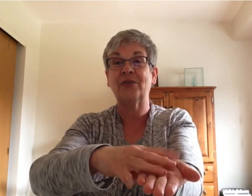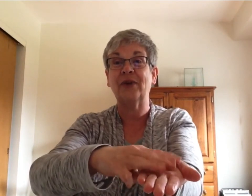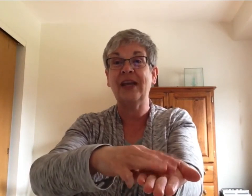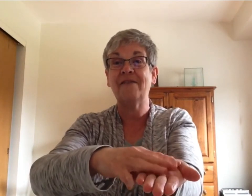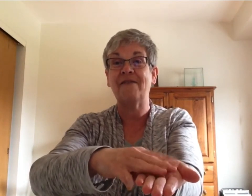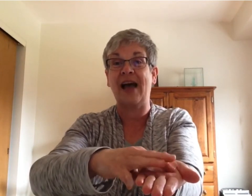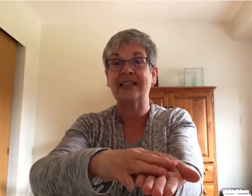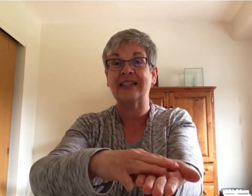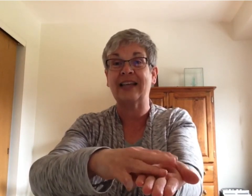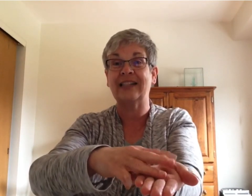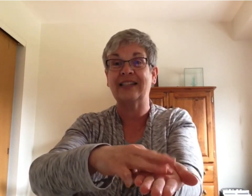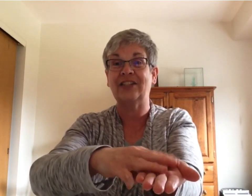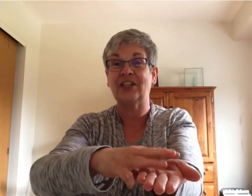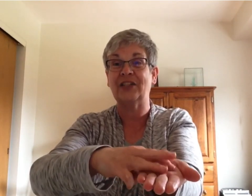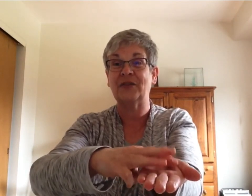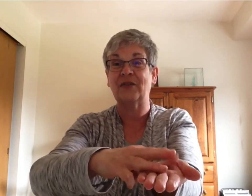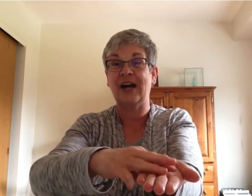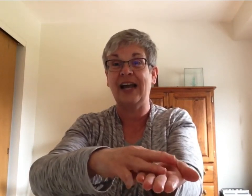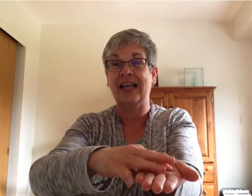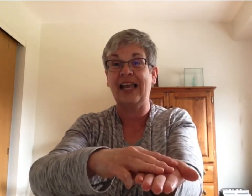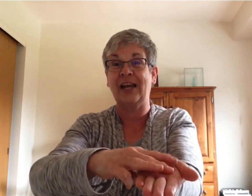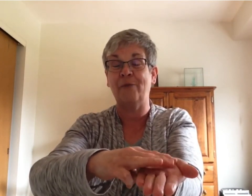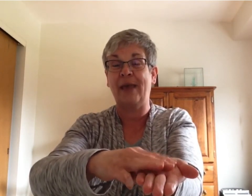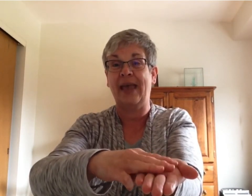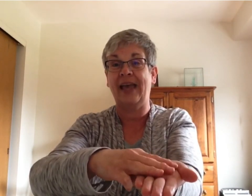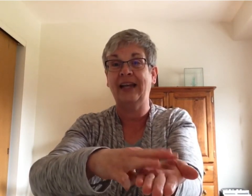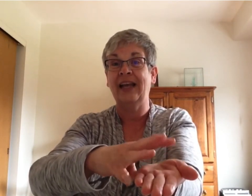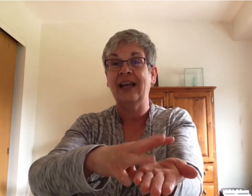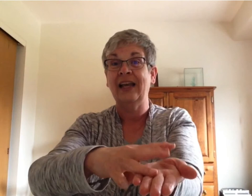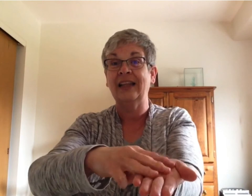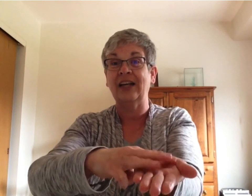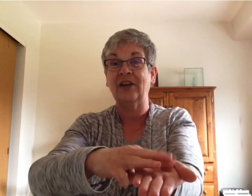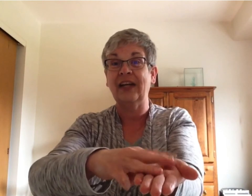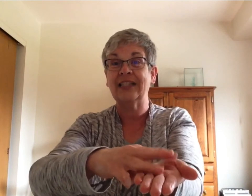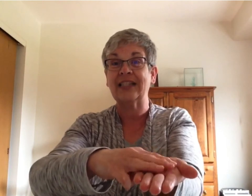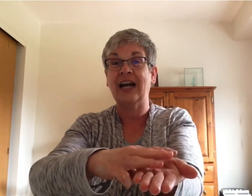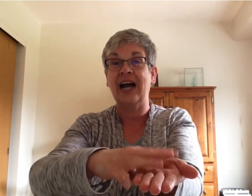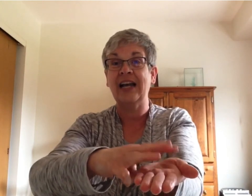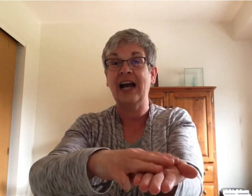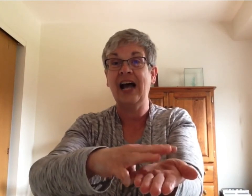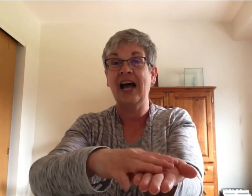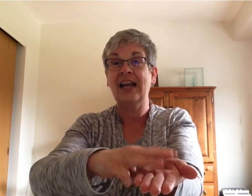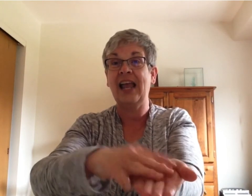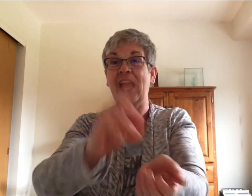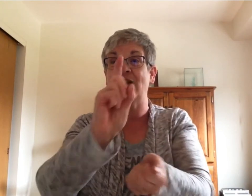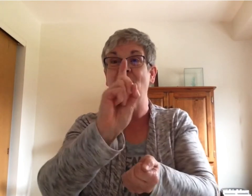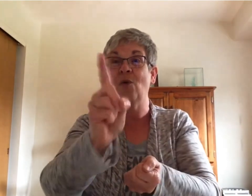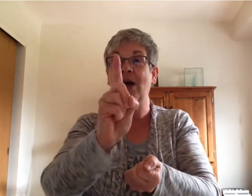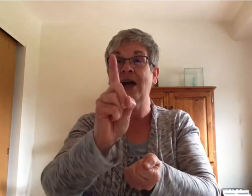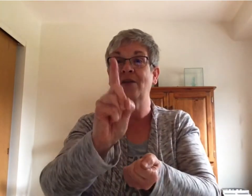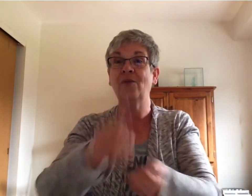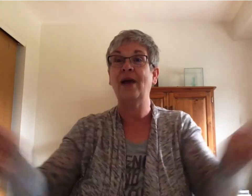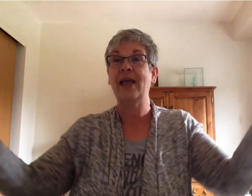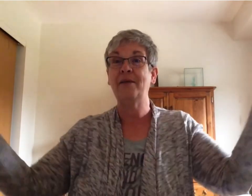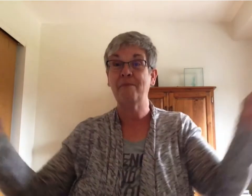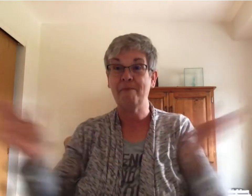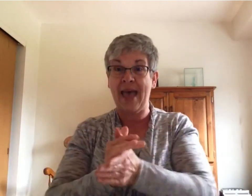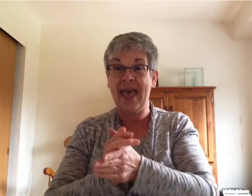Three fat sausages frying in a pan. The grease got hot and one went bang.